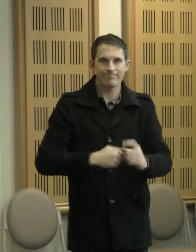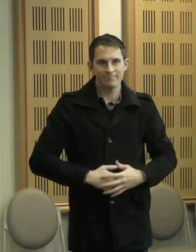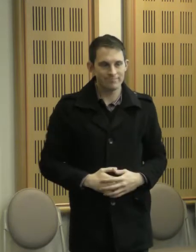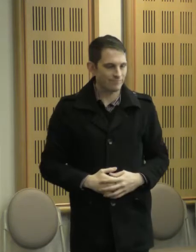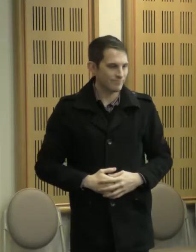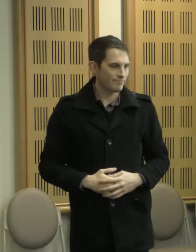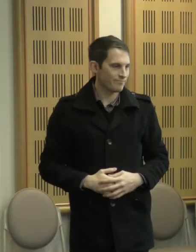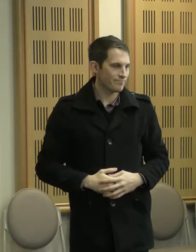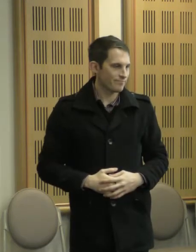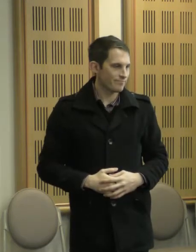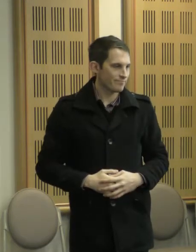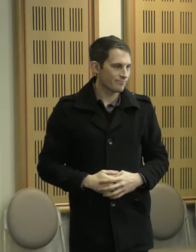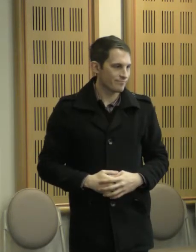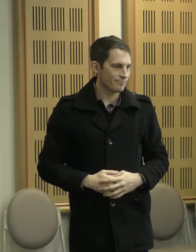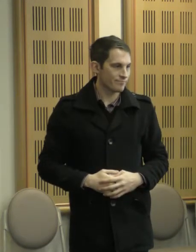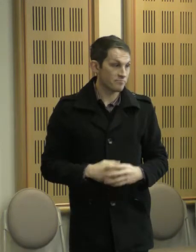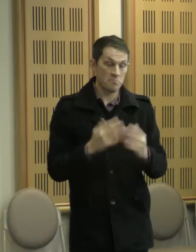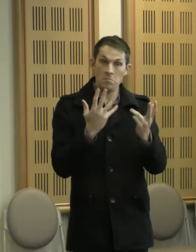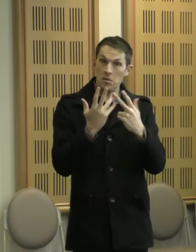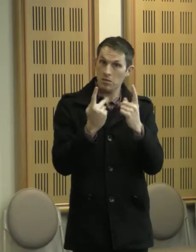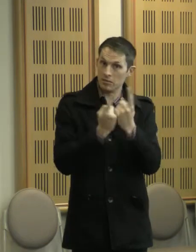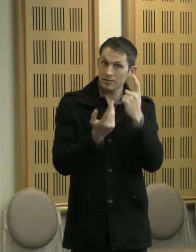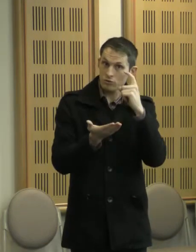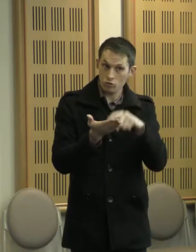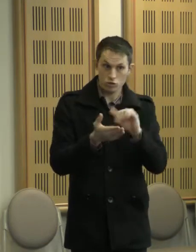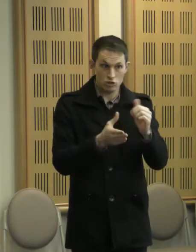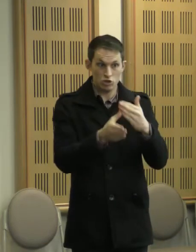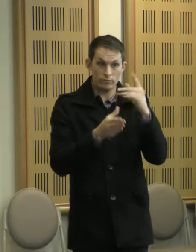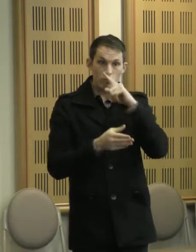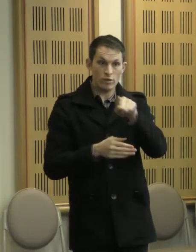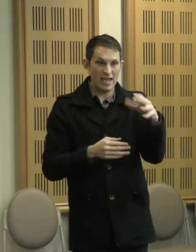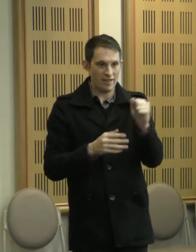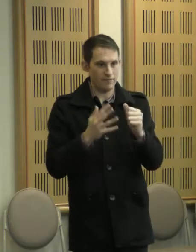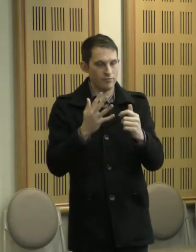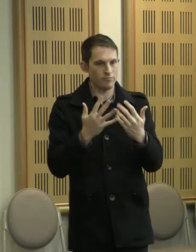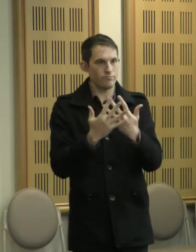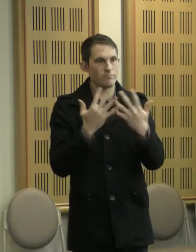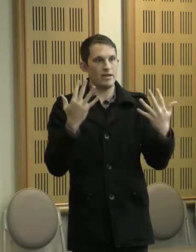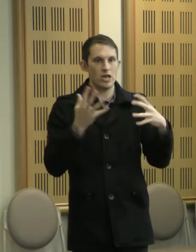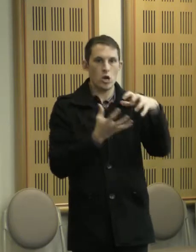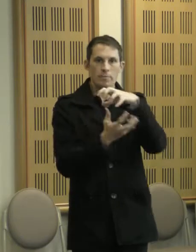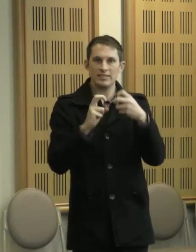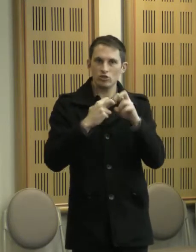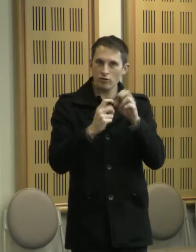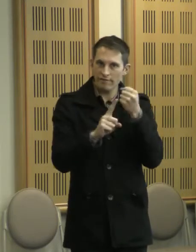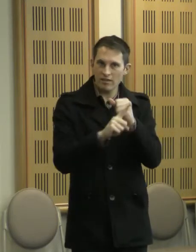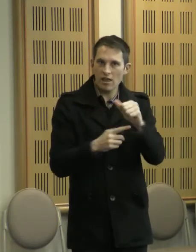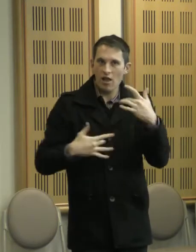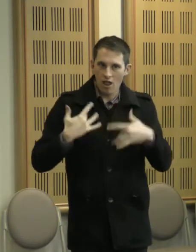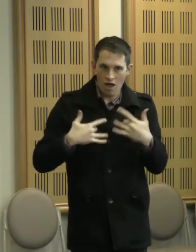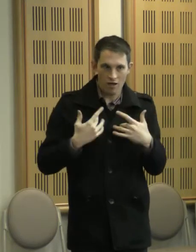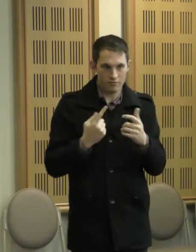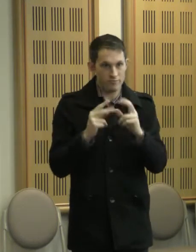Another thing is to acknowledge that Indigenous people have many complex issues that affect their lives. Family,